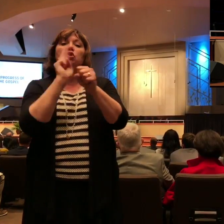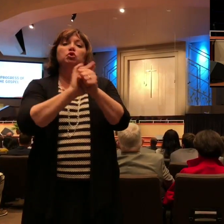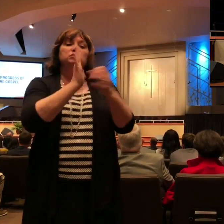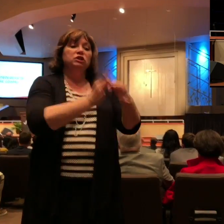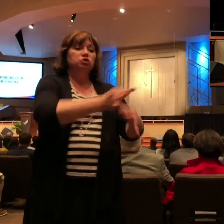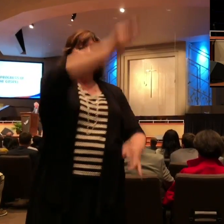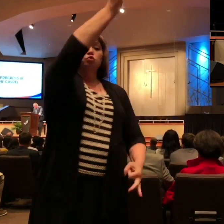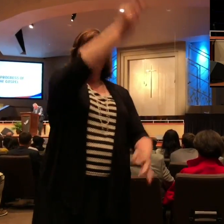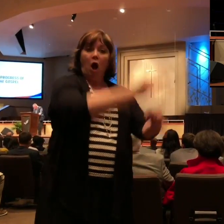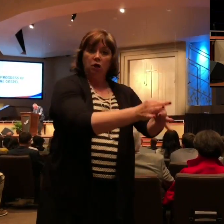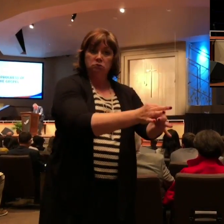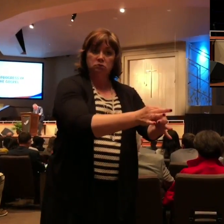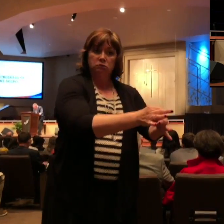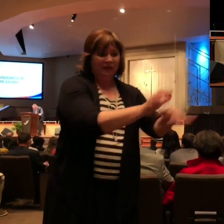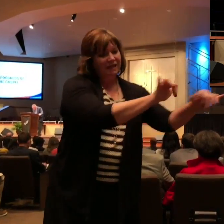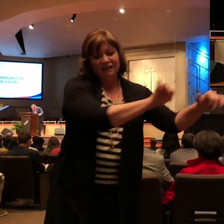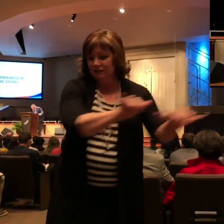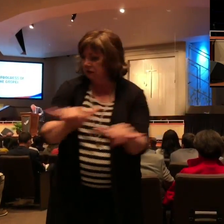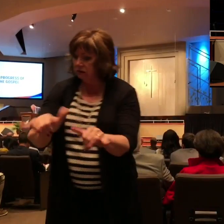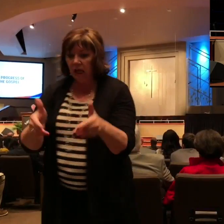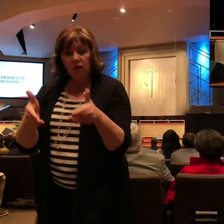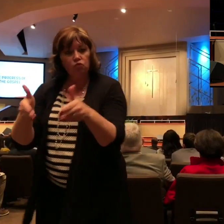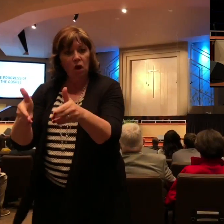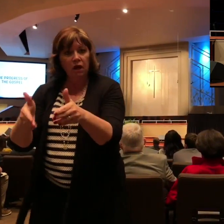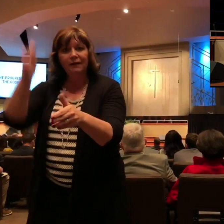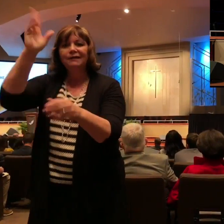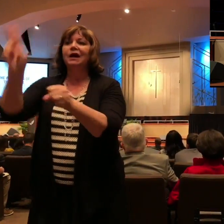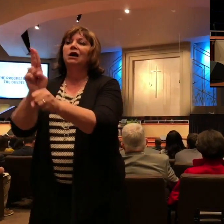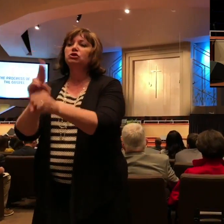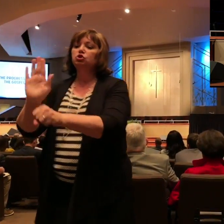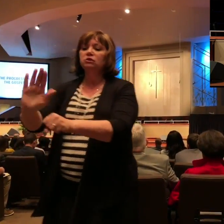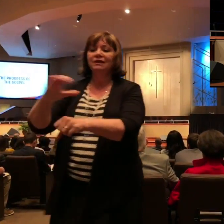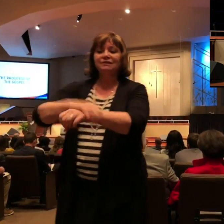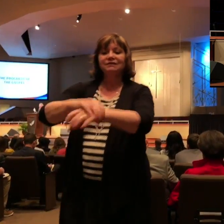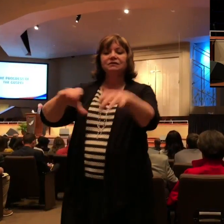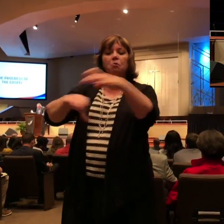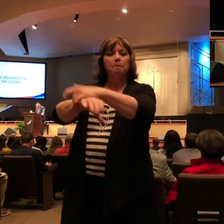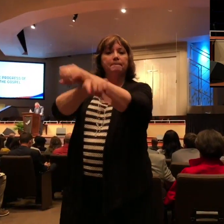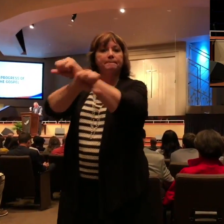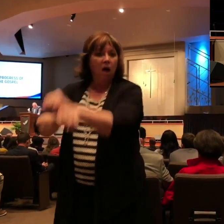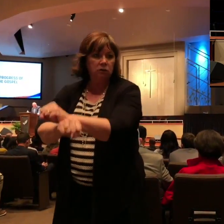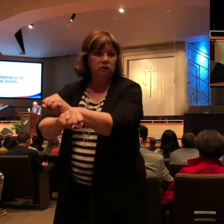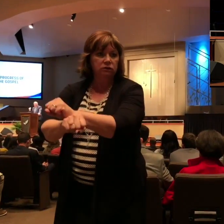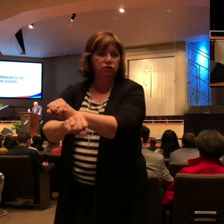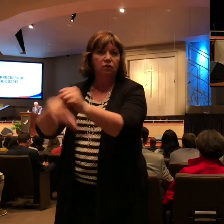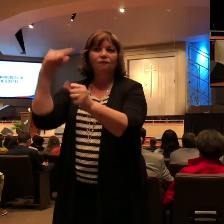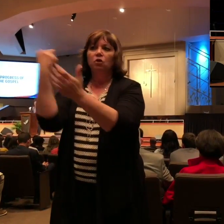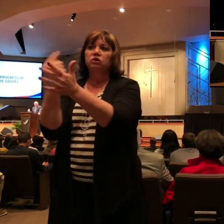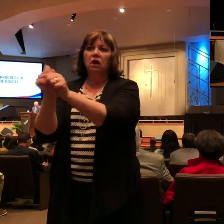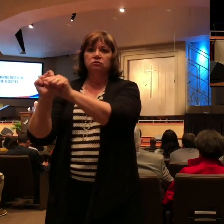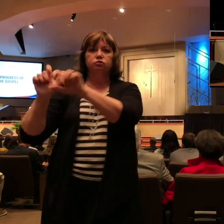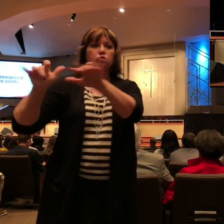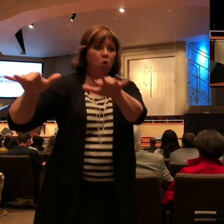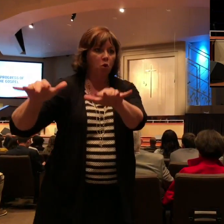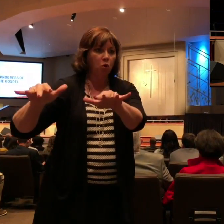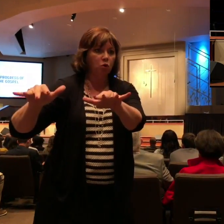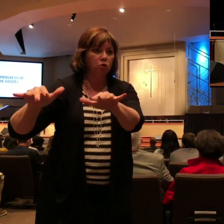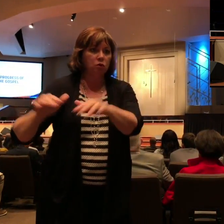Paul. 2 Timothy 2, 9, When I suffer trouble as an evildoer, even unto bonds, but the word of God is not